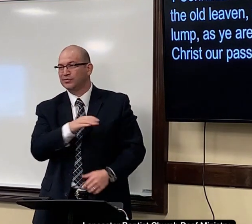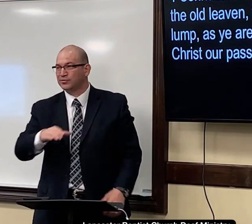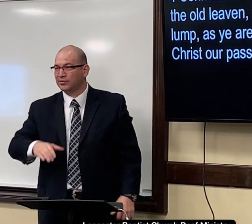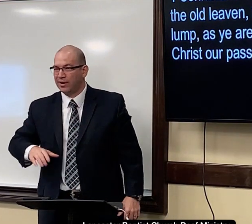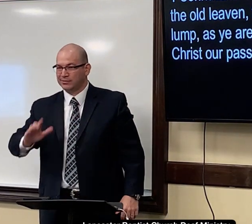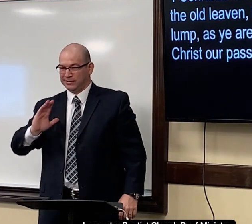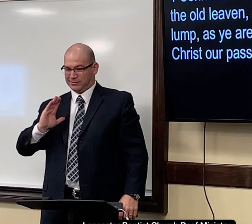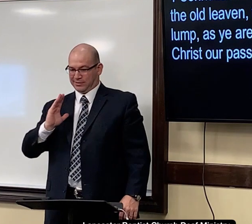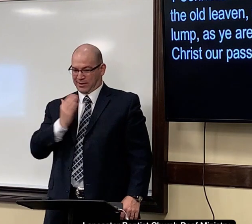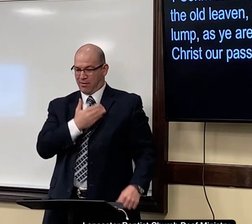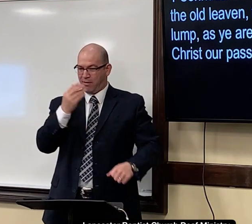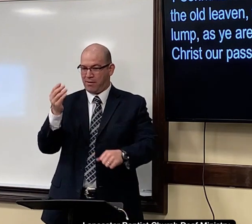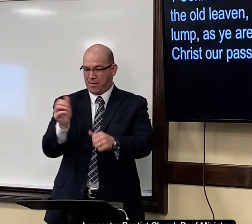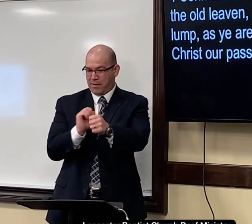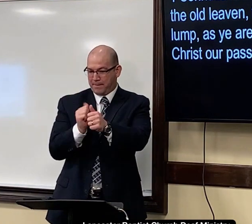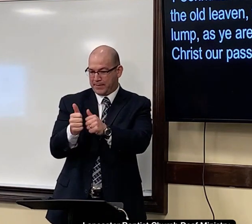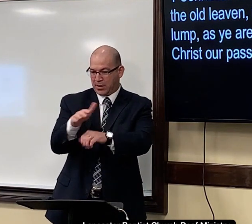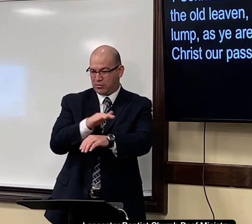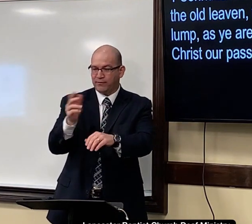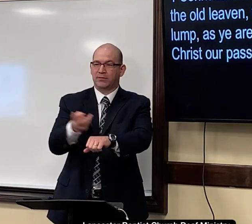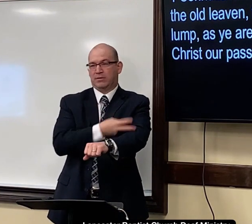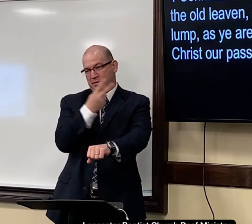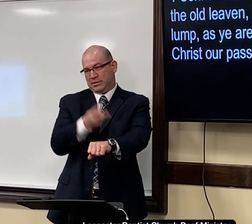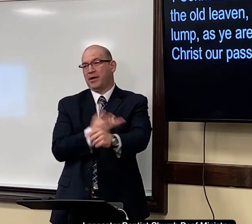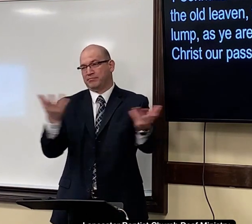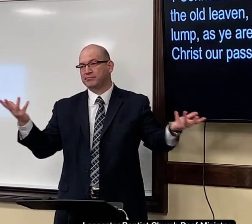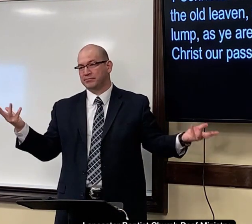jesus christ is our passover lamb